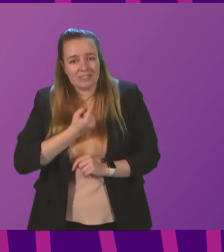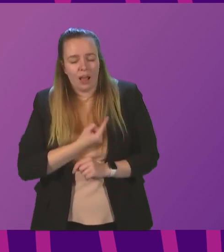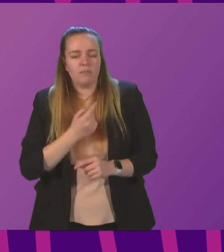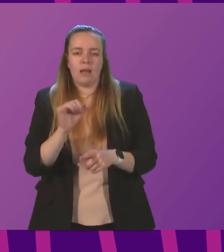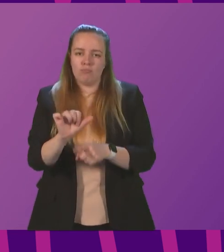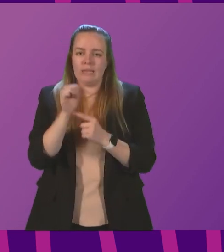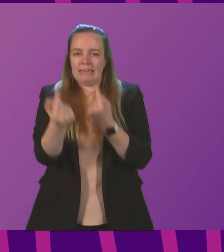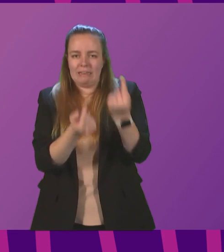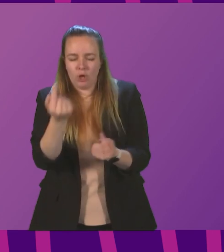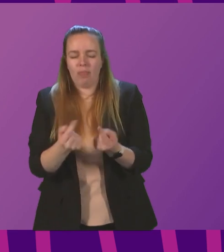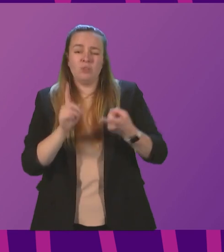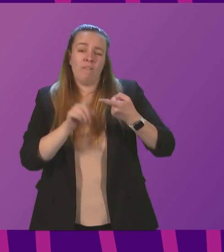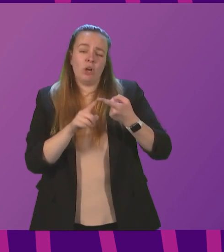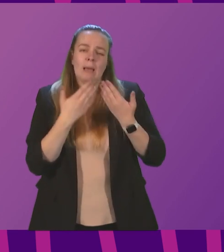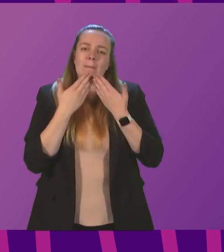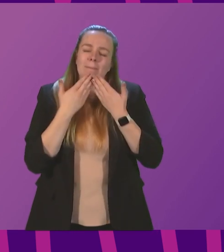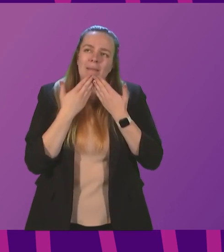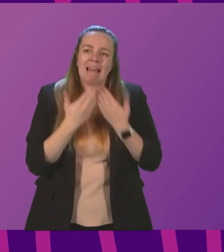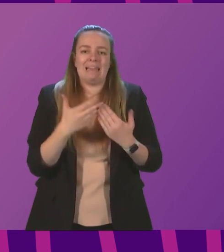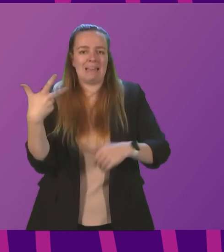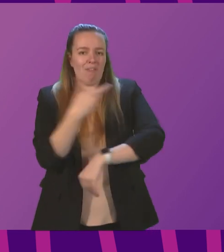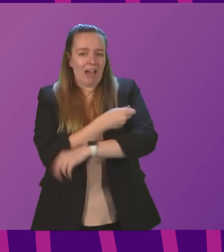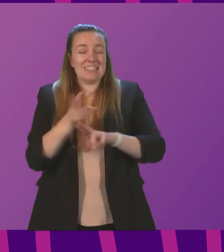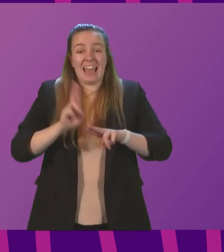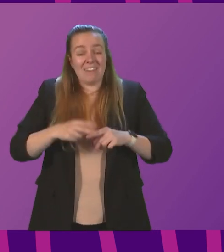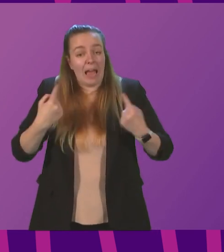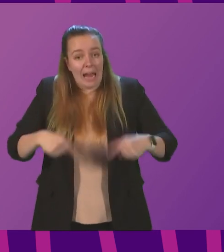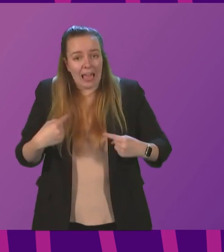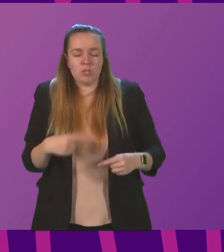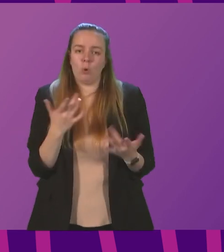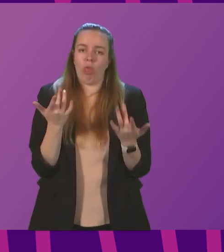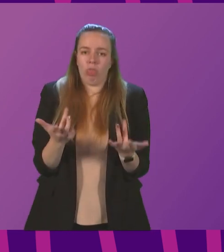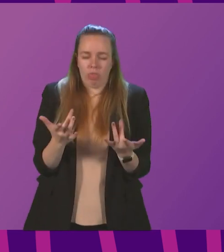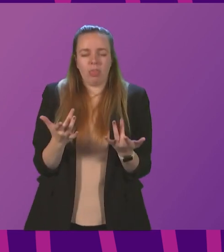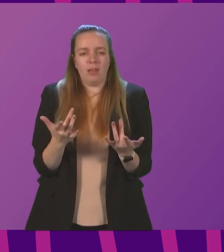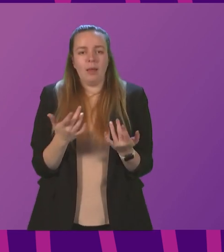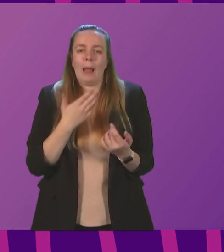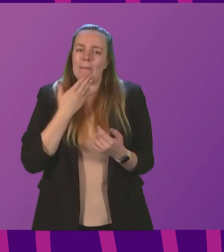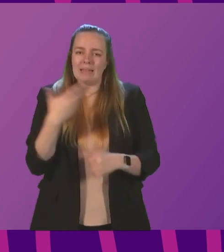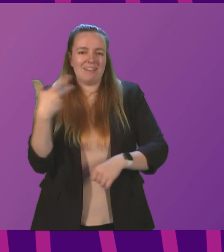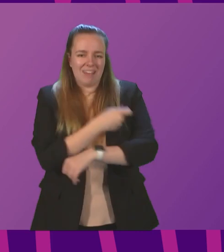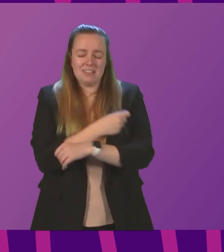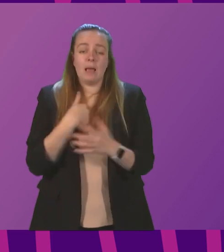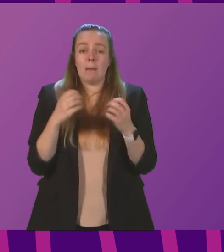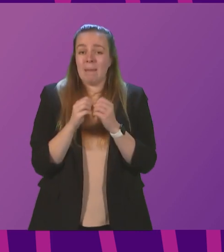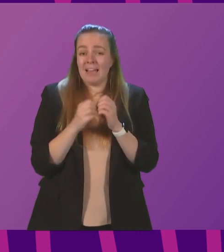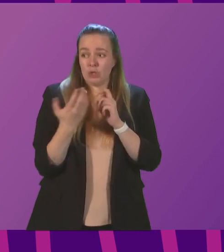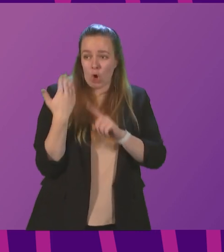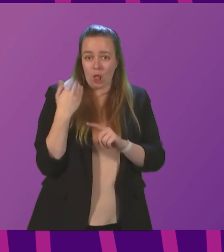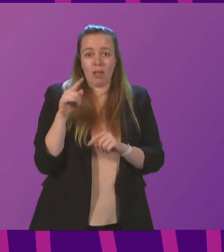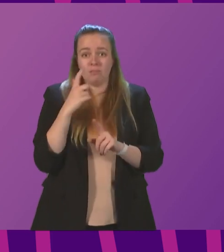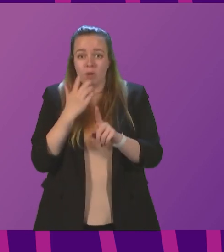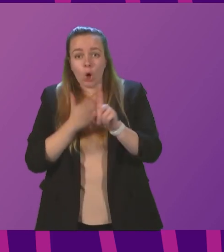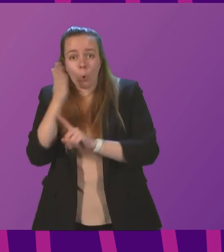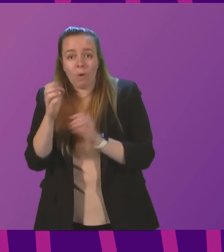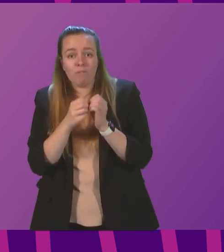each other. Firstly, please do get vaccinated if you are eligible and haven't yet done so. As I mentioned earlier, that includes going for a